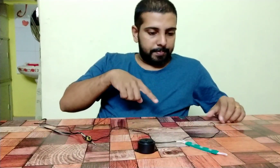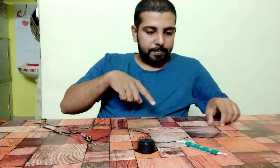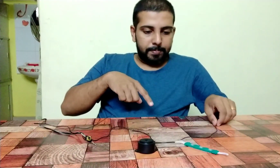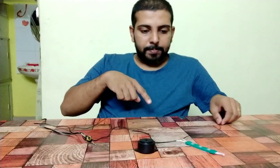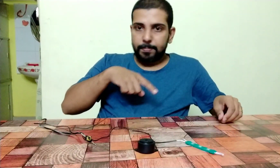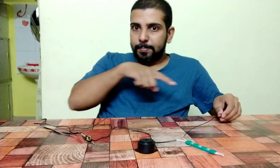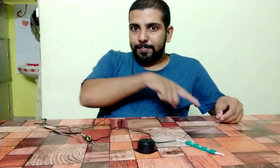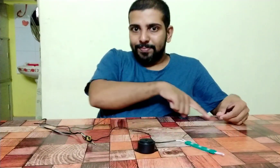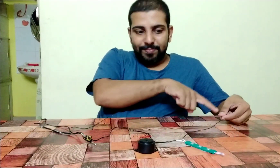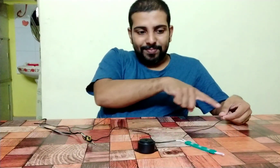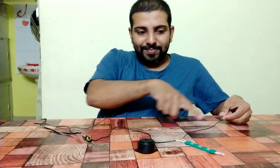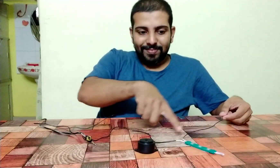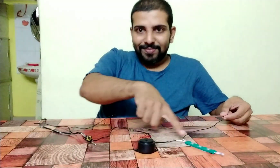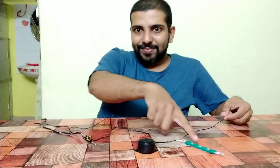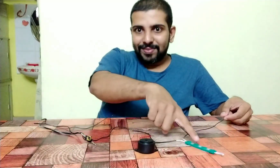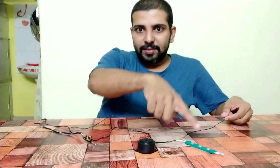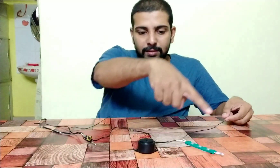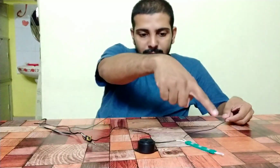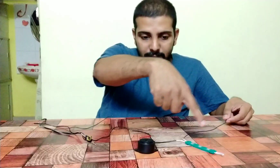Until you break down